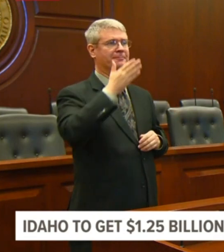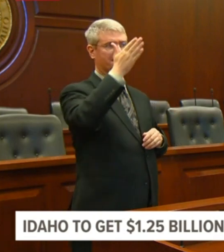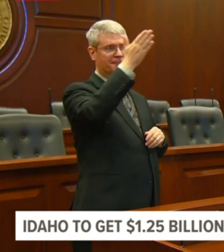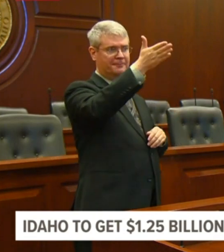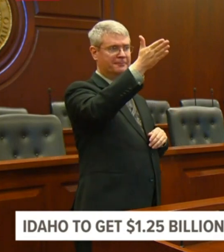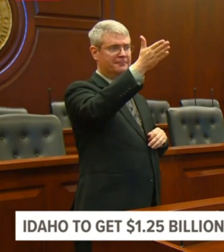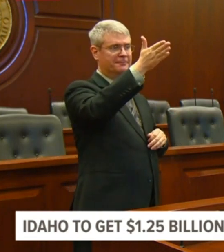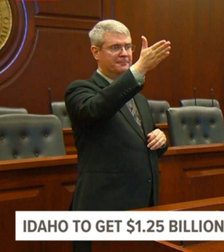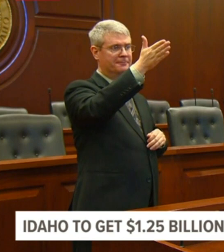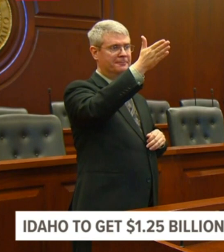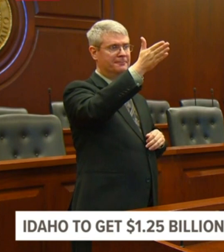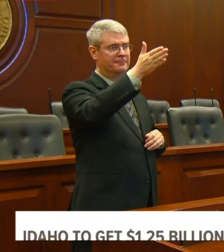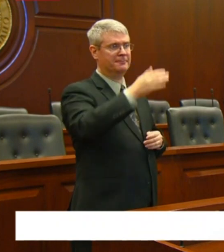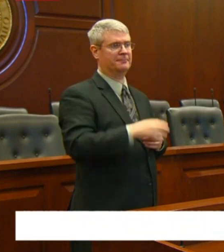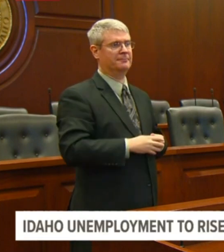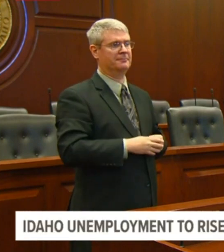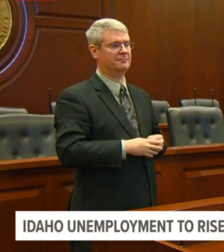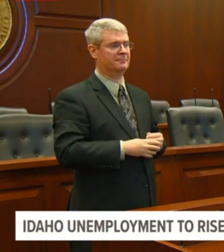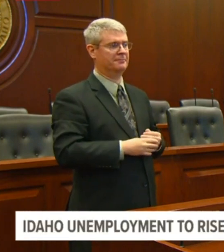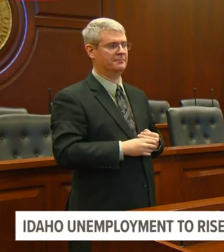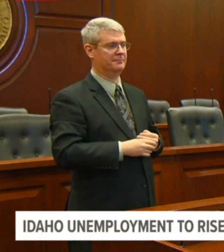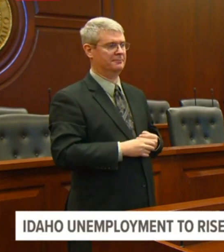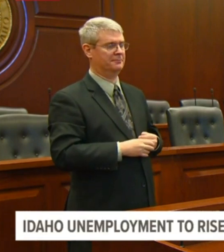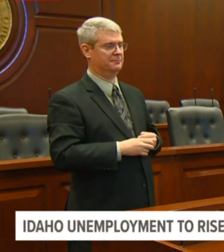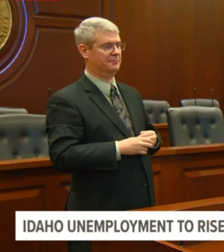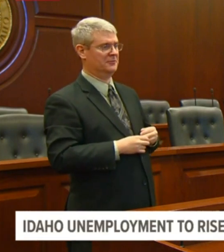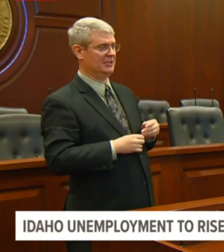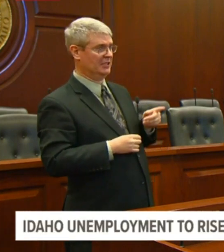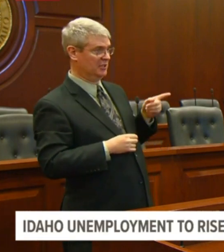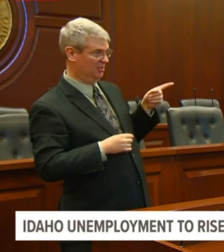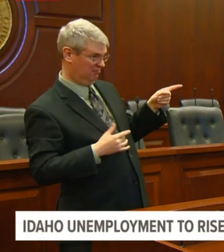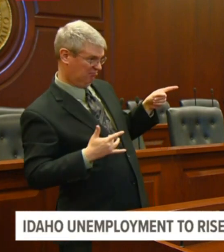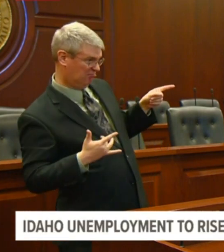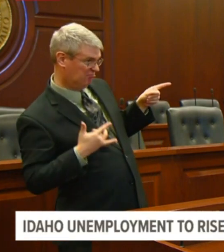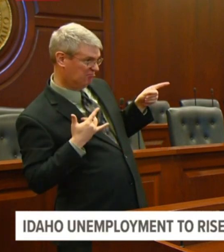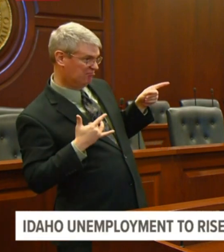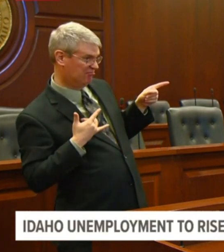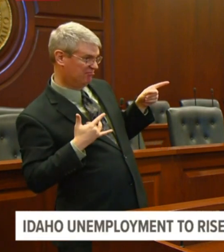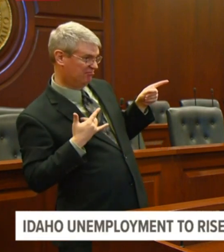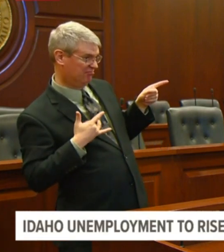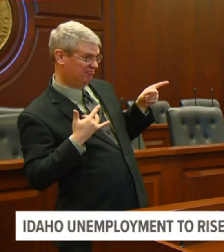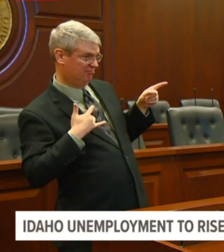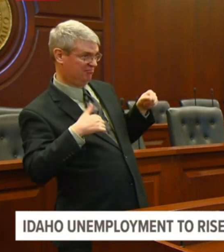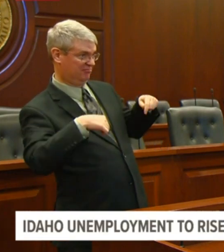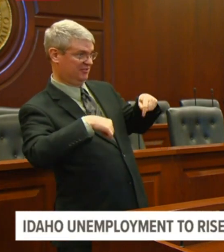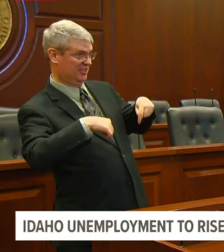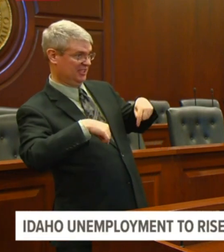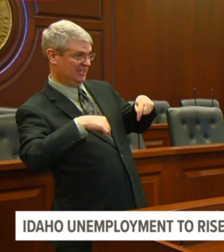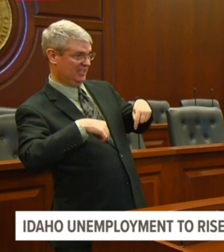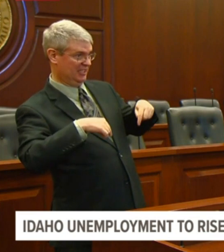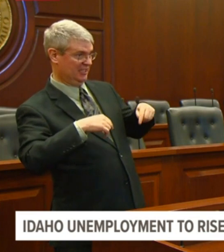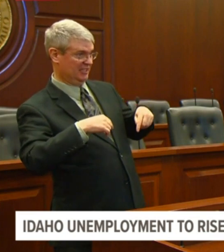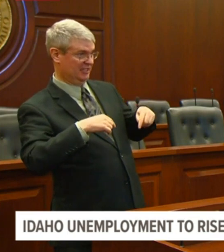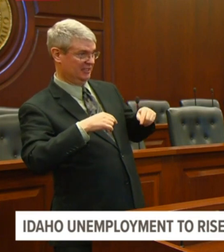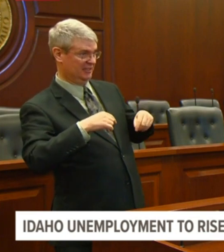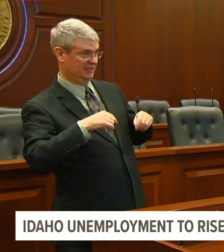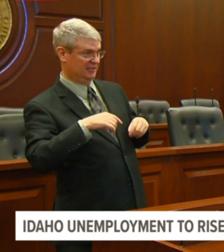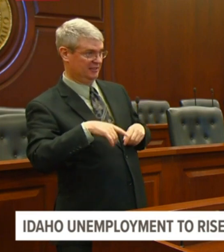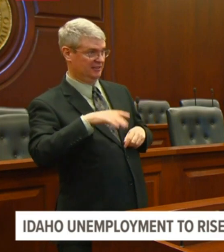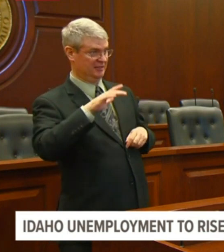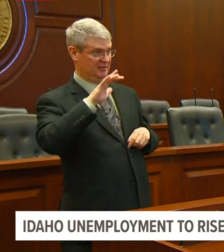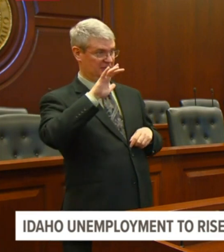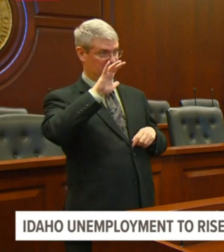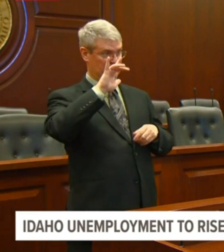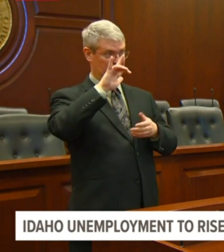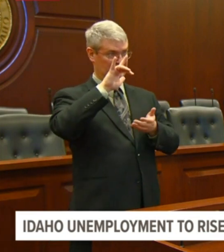Do you anticipate layoffs among the state's 25,000 employees and any cutback in services to residents? Well, our,